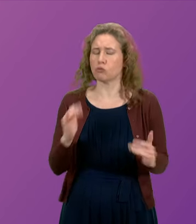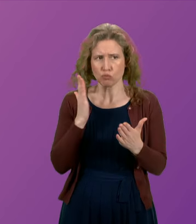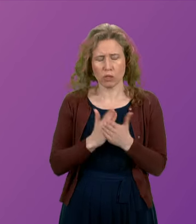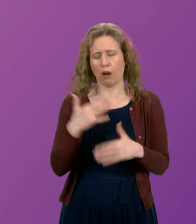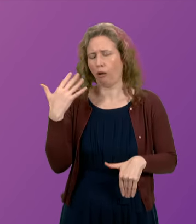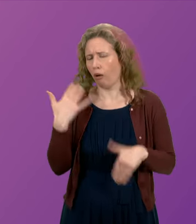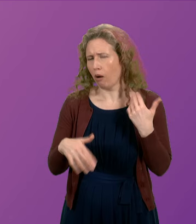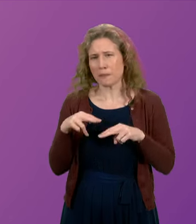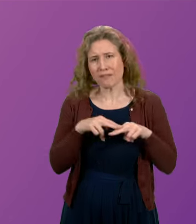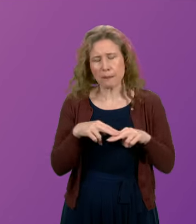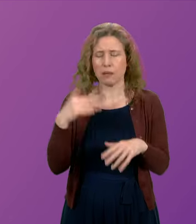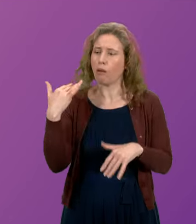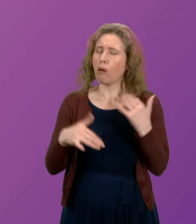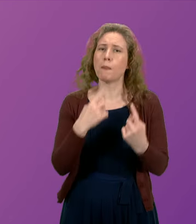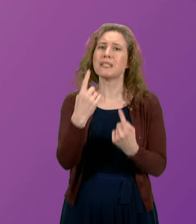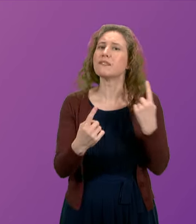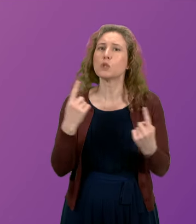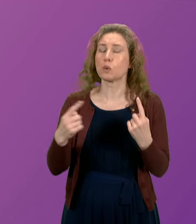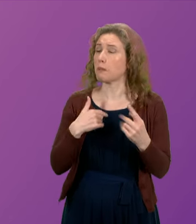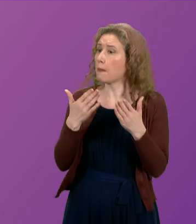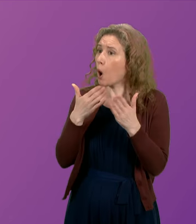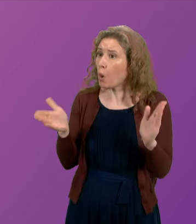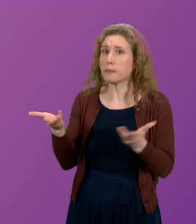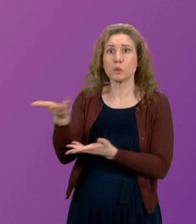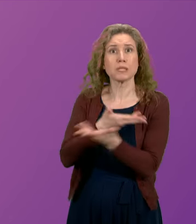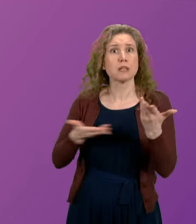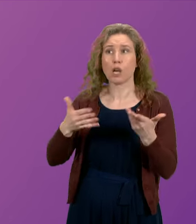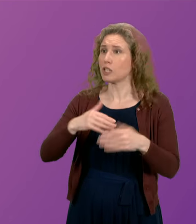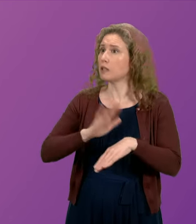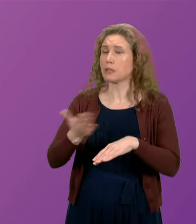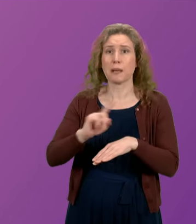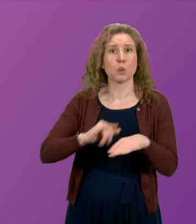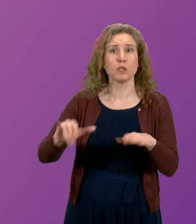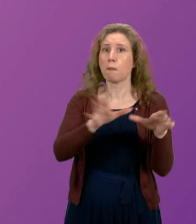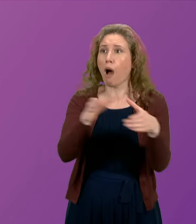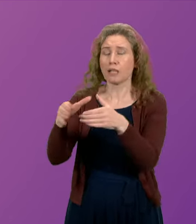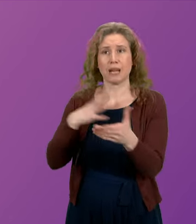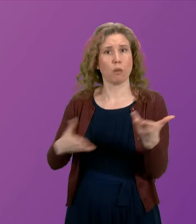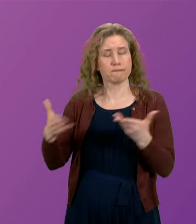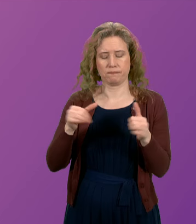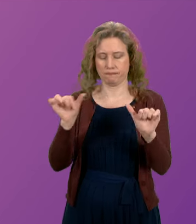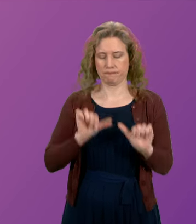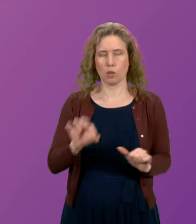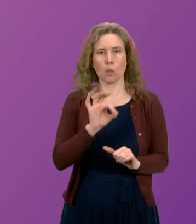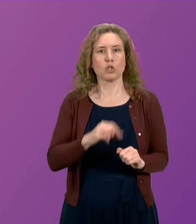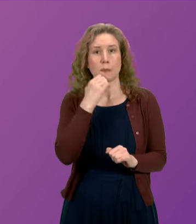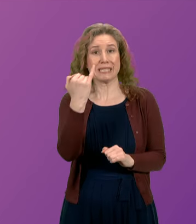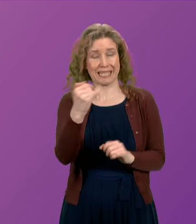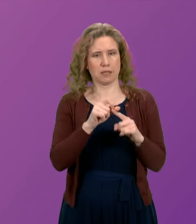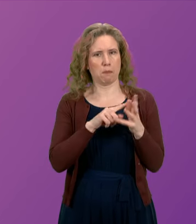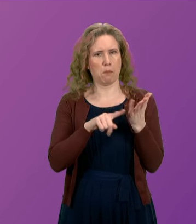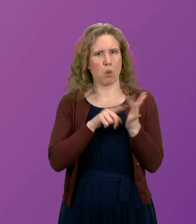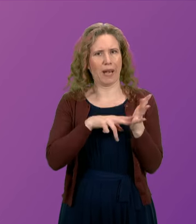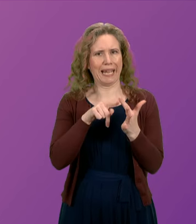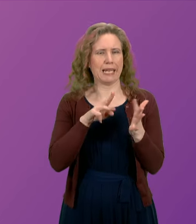families and to individuals and I remain open to a wide cross-party discussion on that question. Question number six Pauline McNeill. To